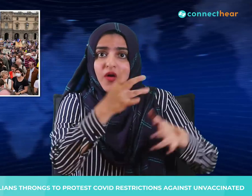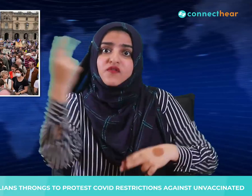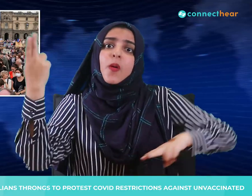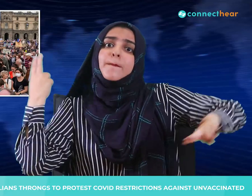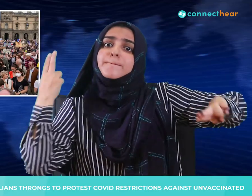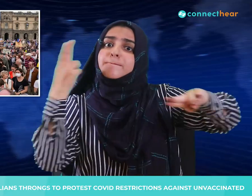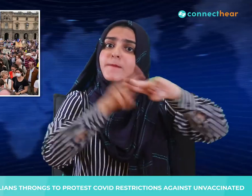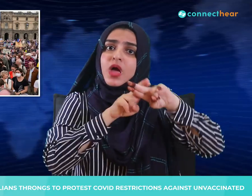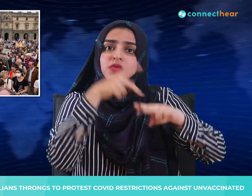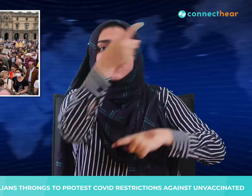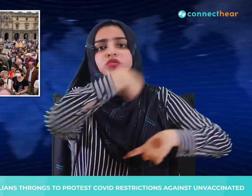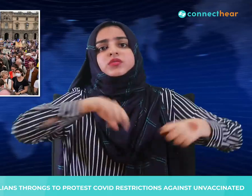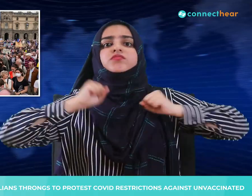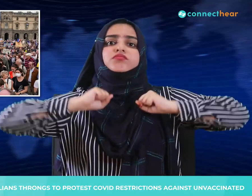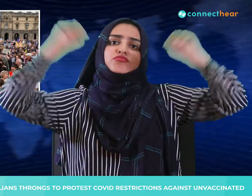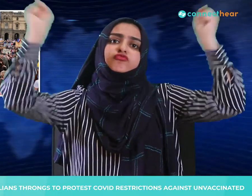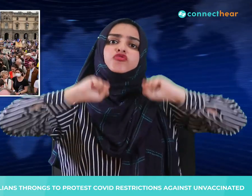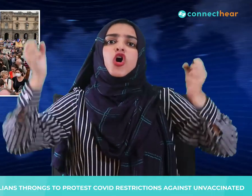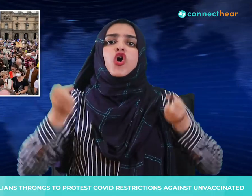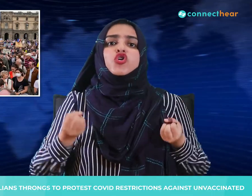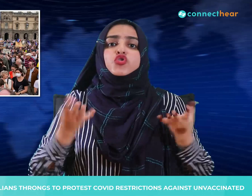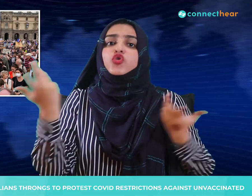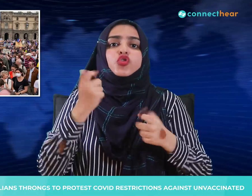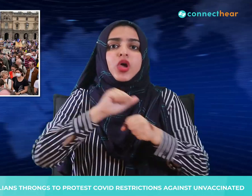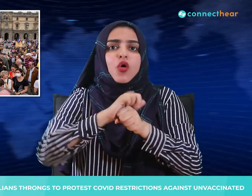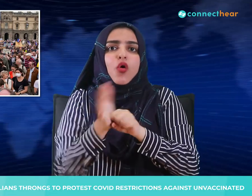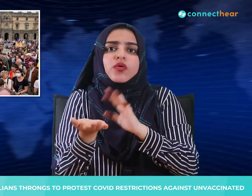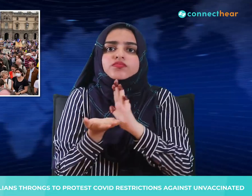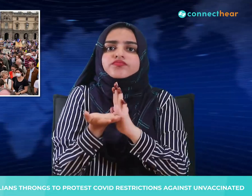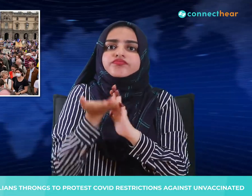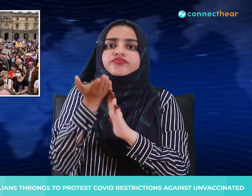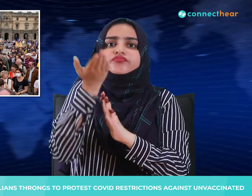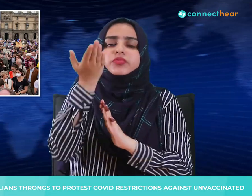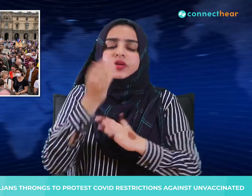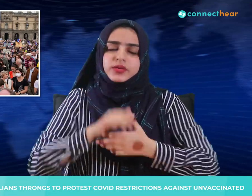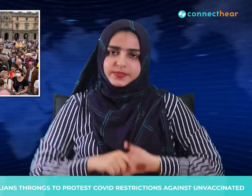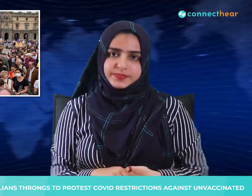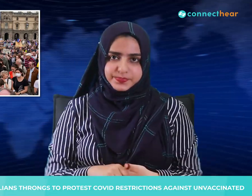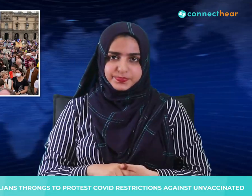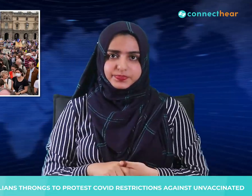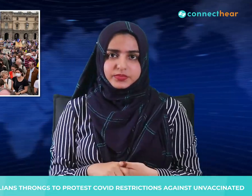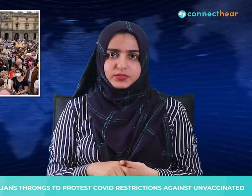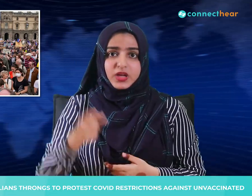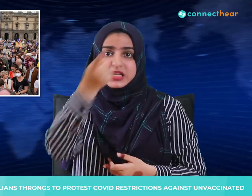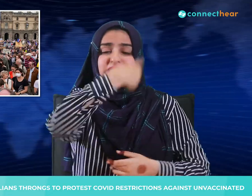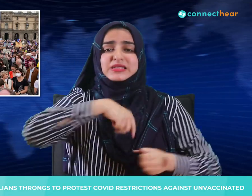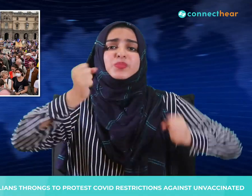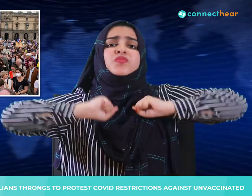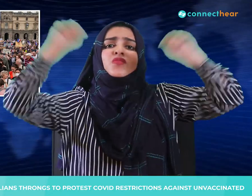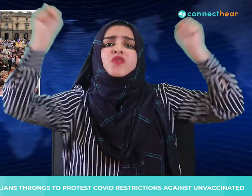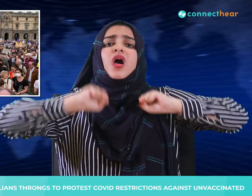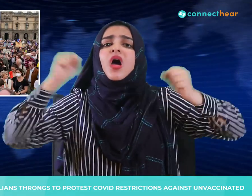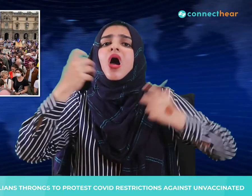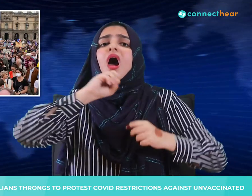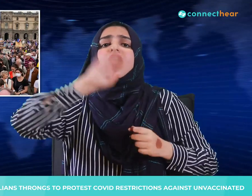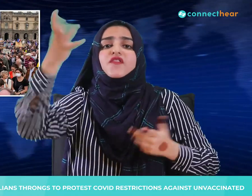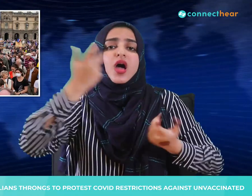people as Rome tries to slow an upturn in COVID-19 infections. Freedom and down with the